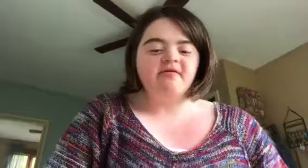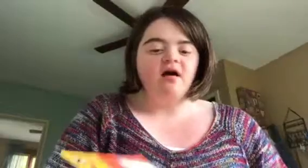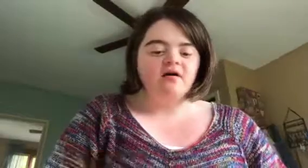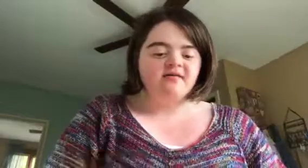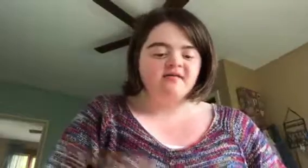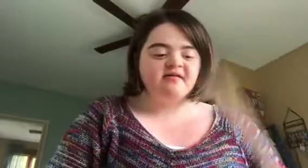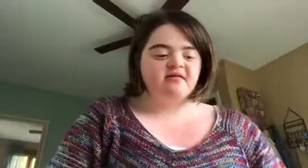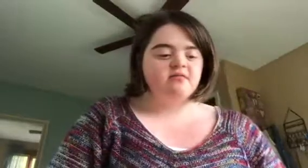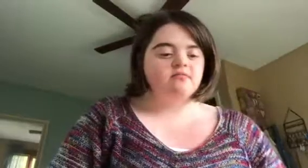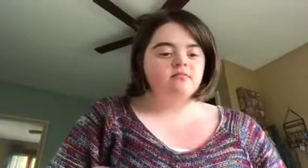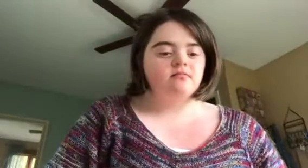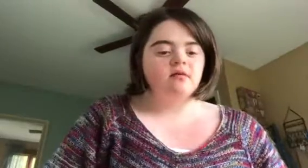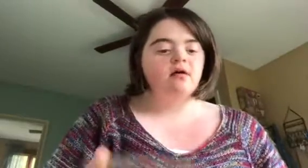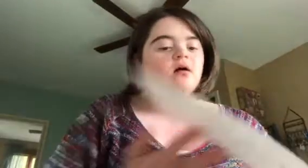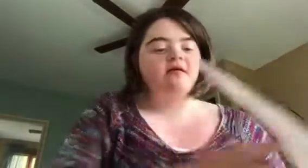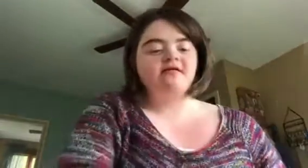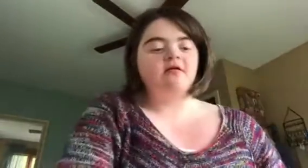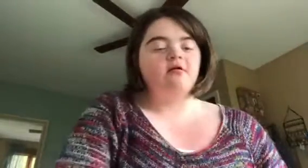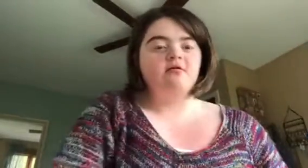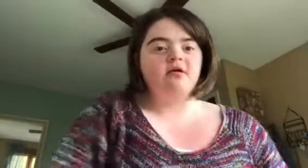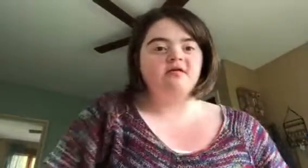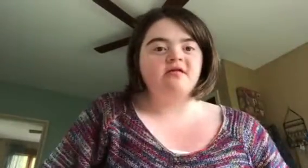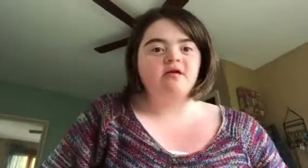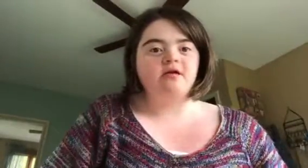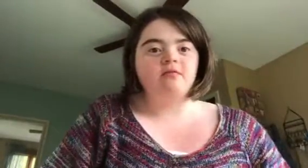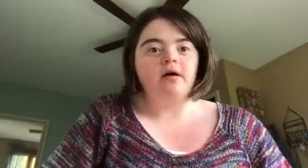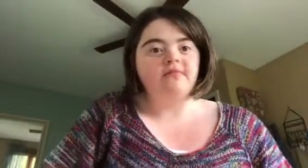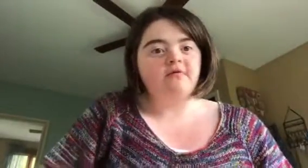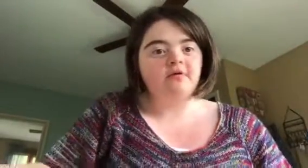Science. So you can see what I'm doing.